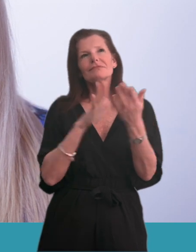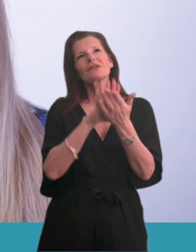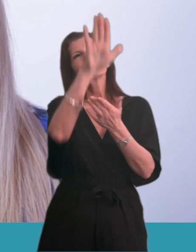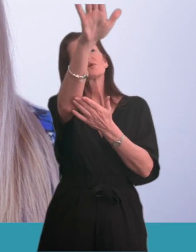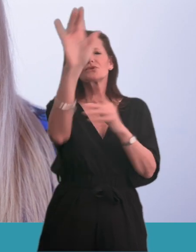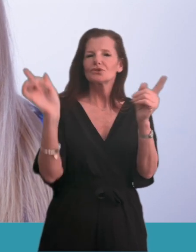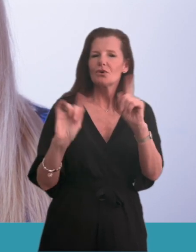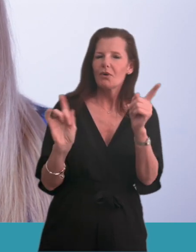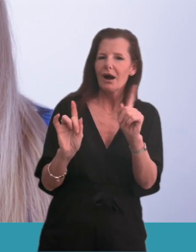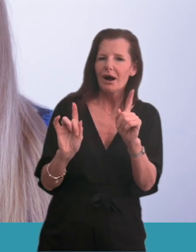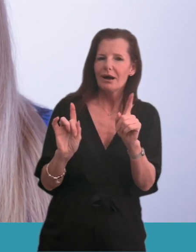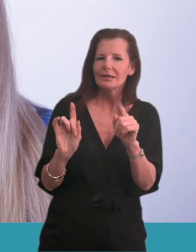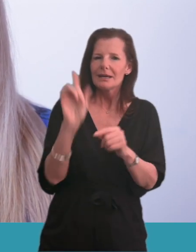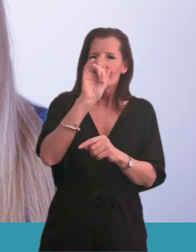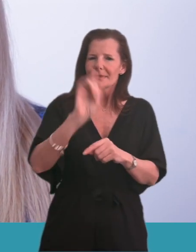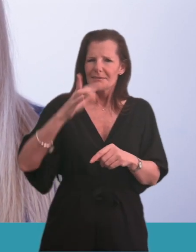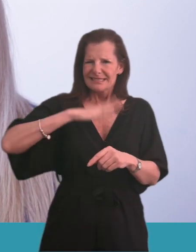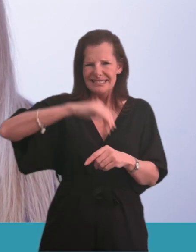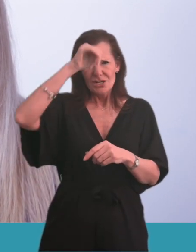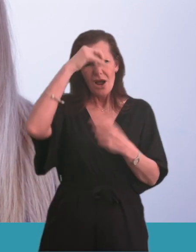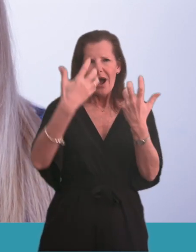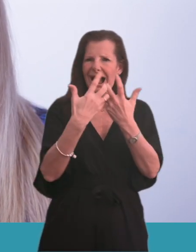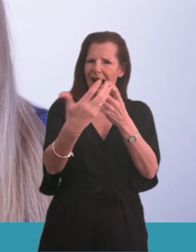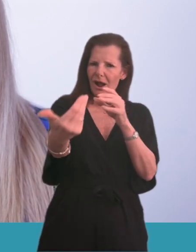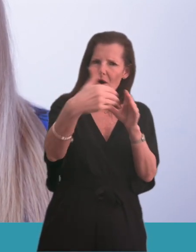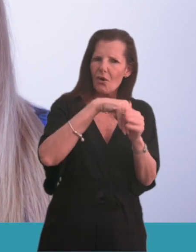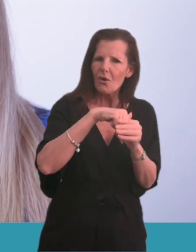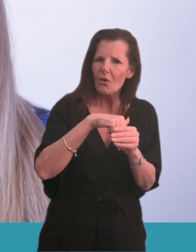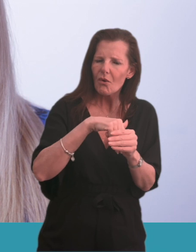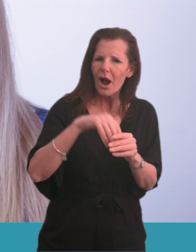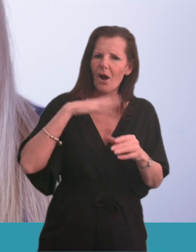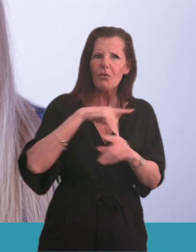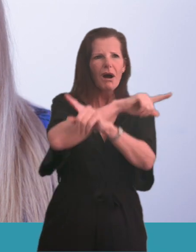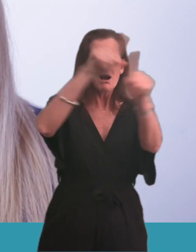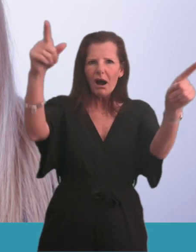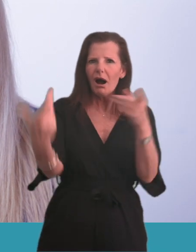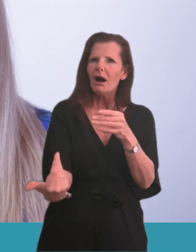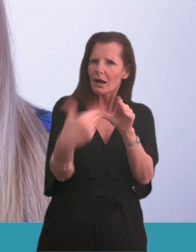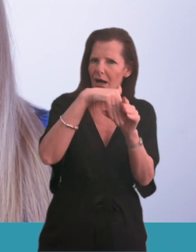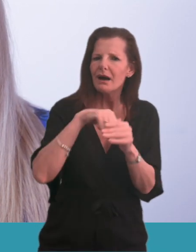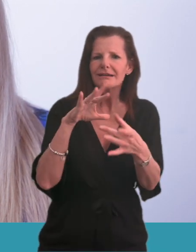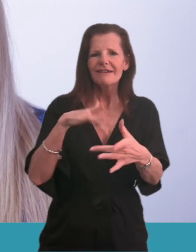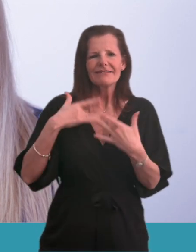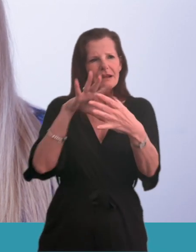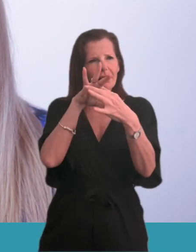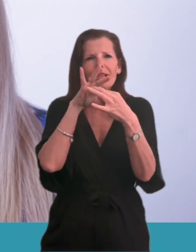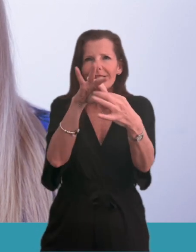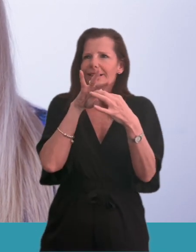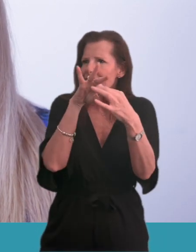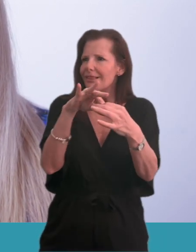future. People need to know how they can get involved. We want them to feel enthusiastic about what is possible. It